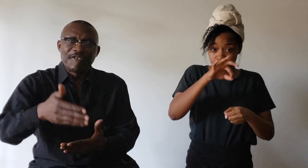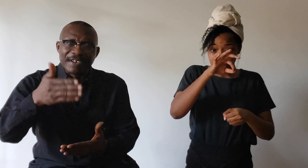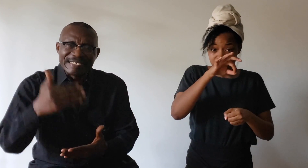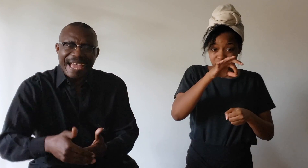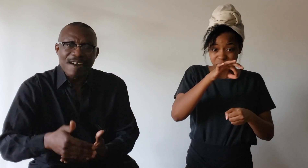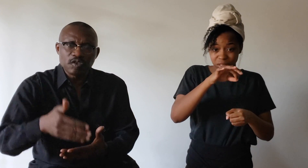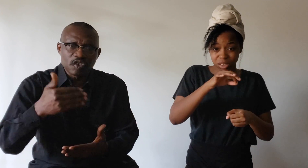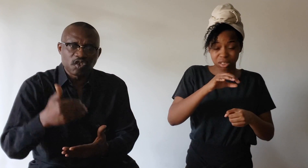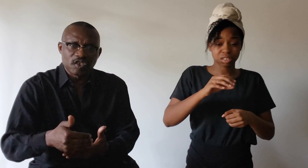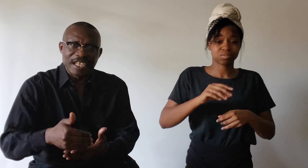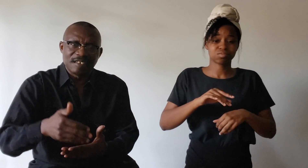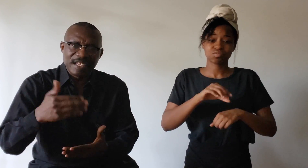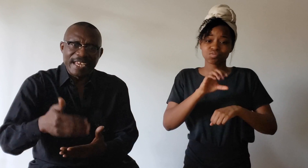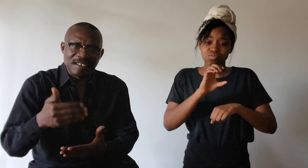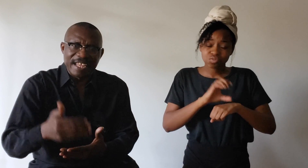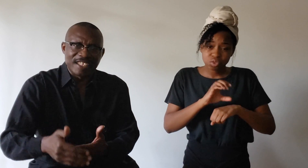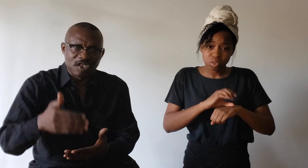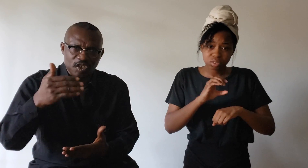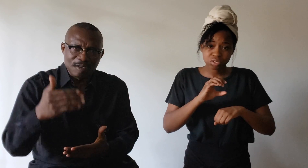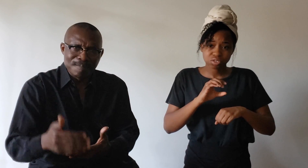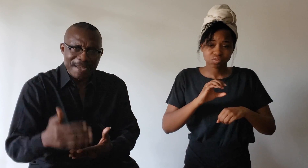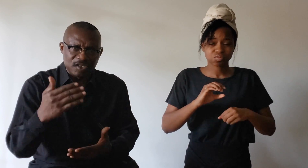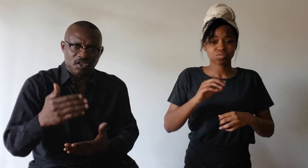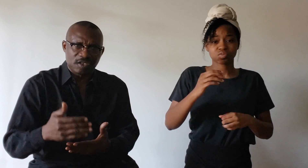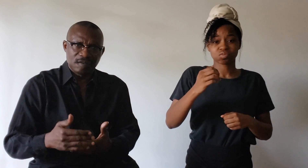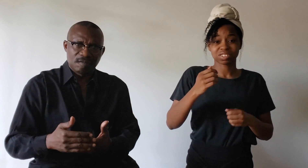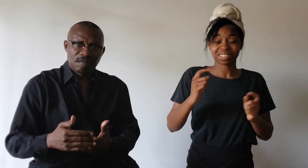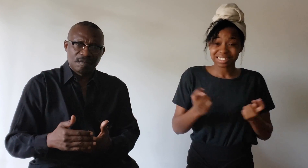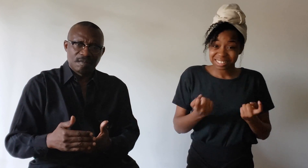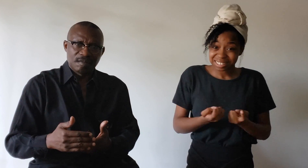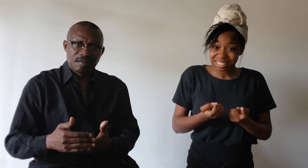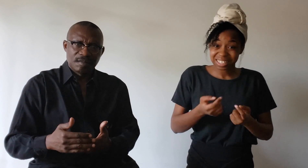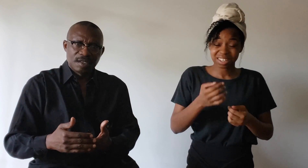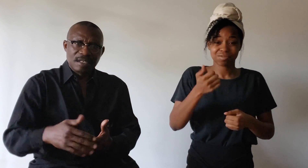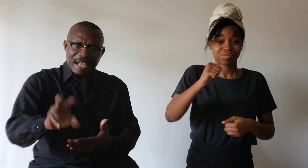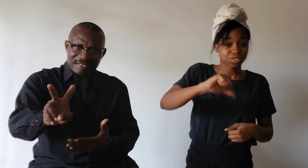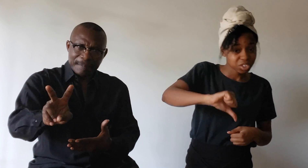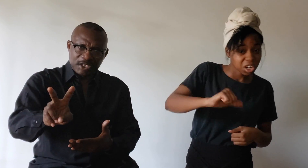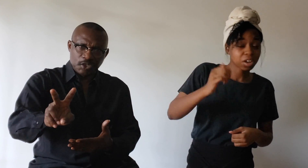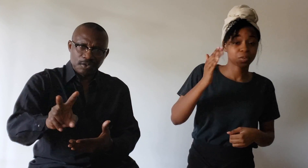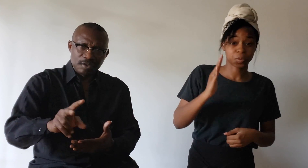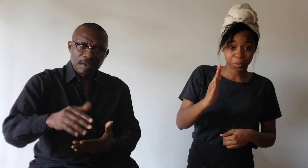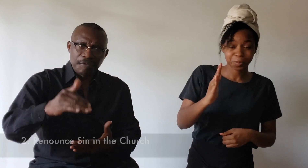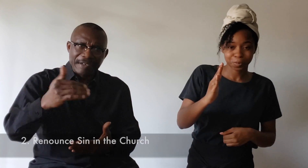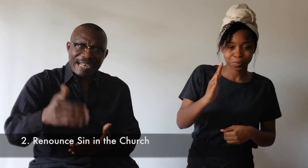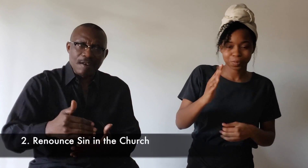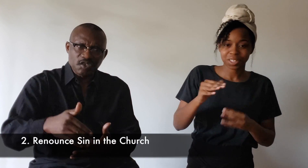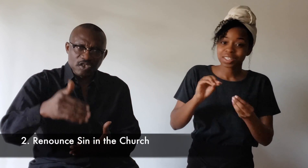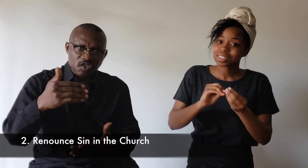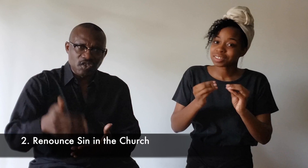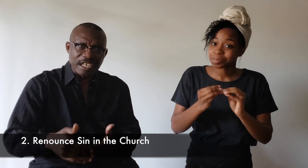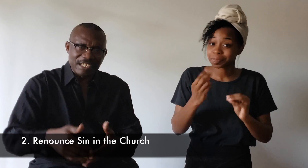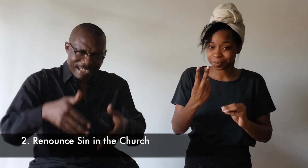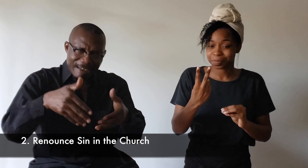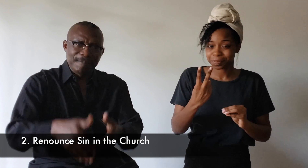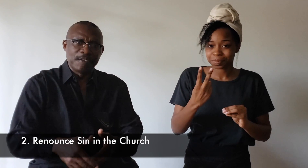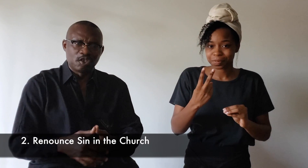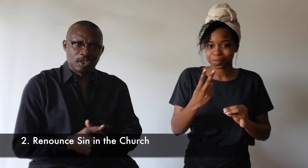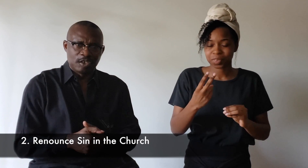renounce sin in its midst. That's number two, renouncing sin in the church.